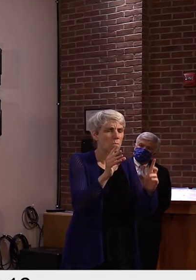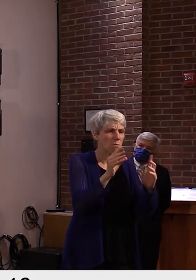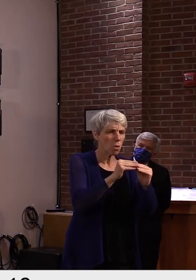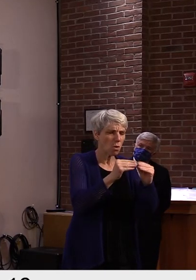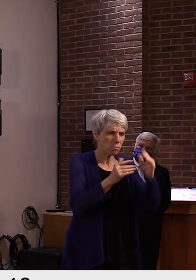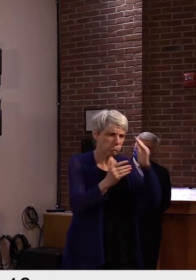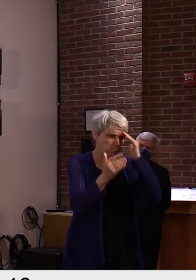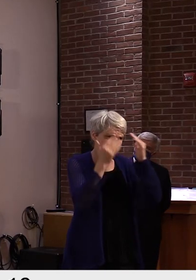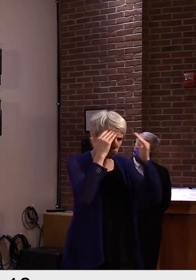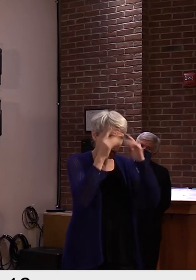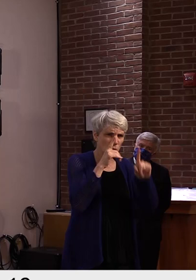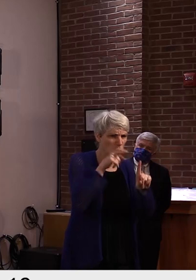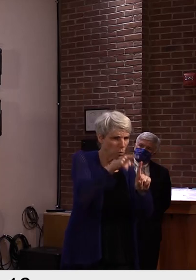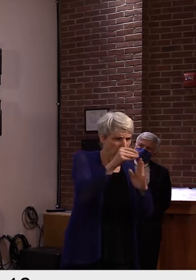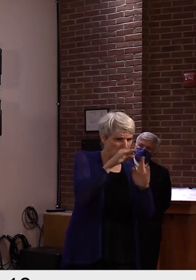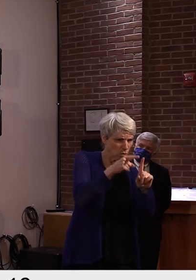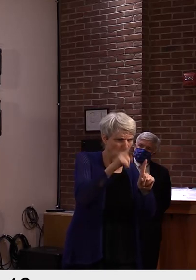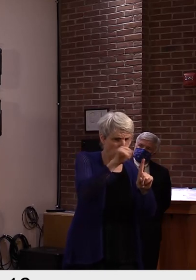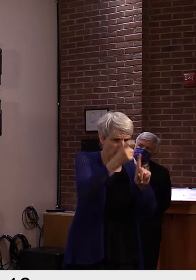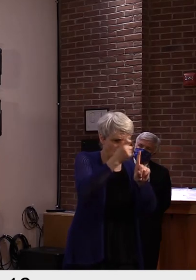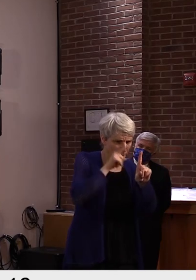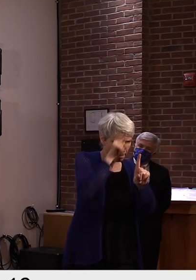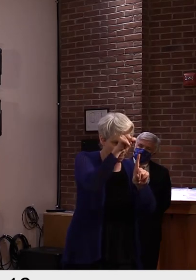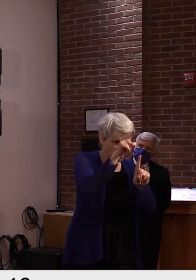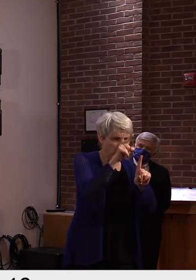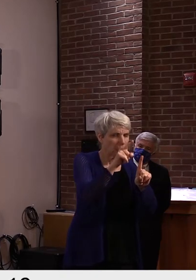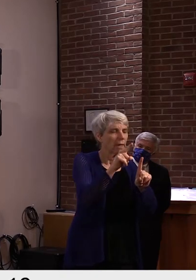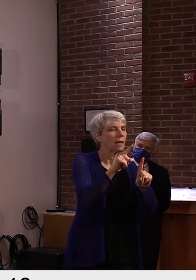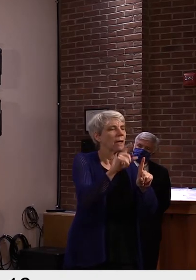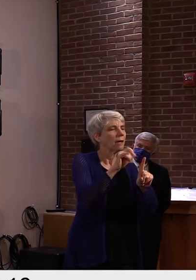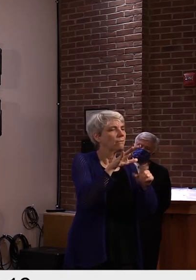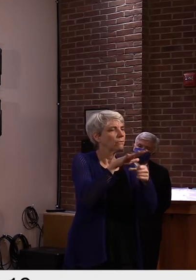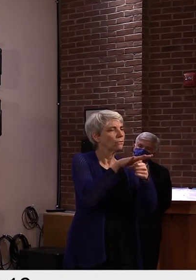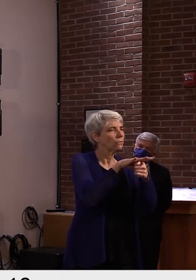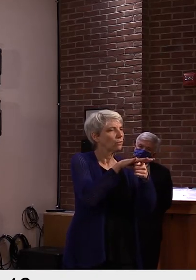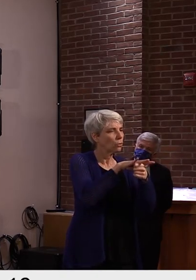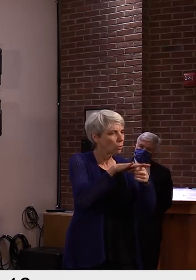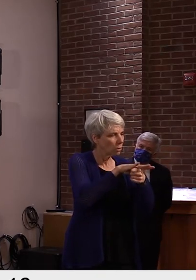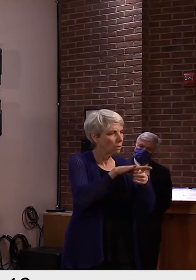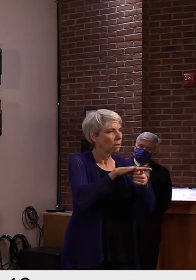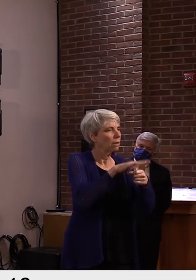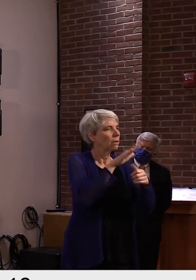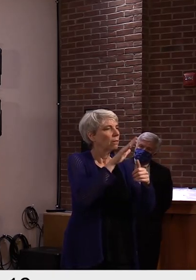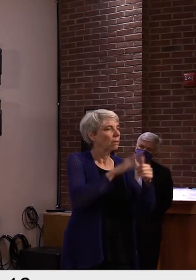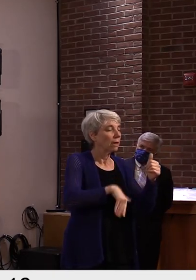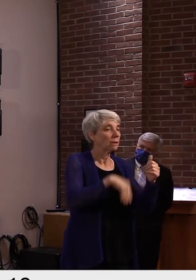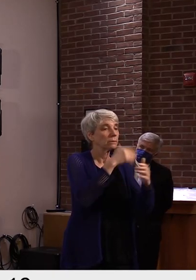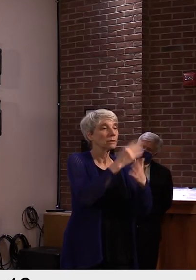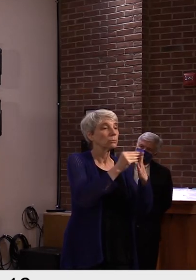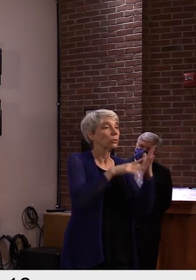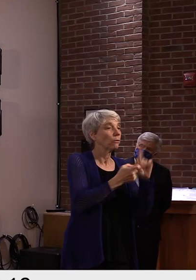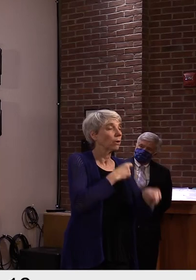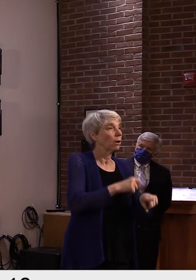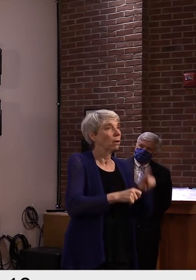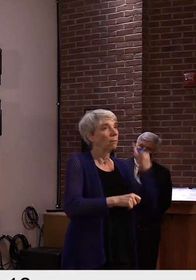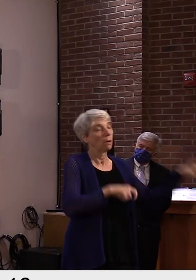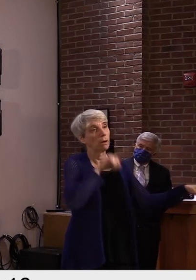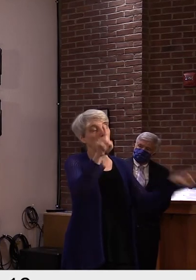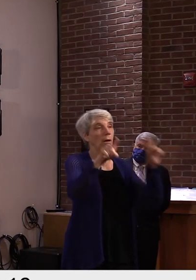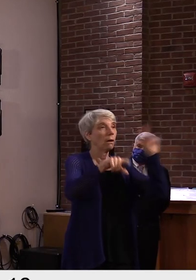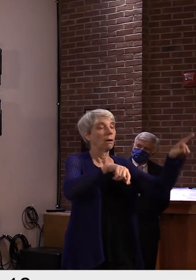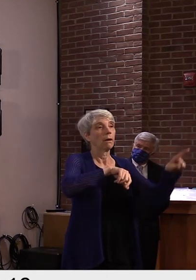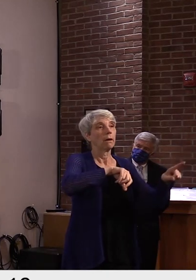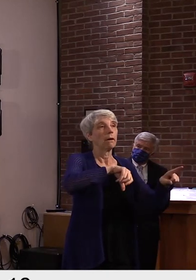about a person coming from Massachusetts, Delaware, California, wherever, who is or isn't